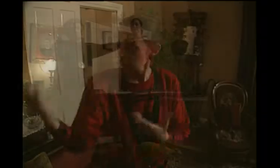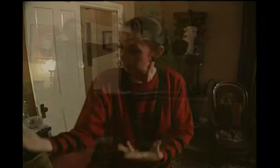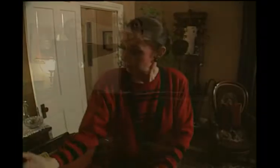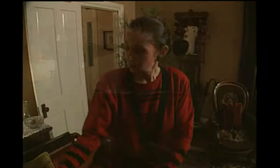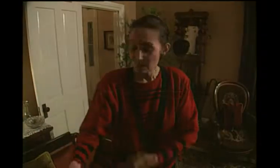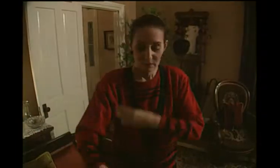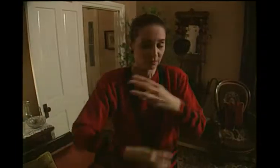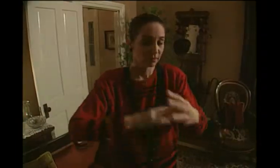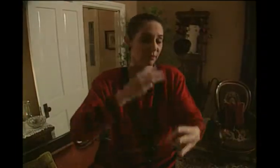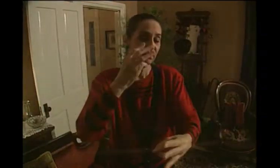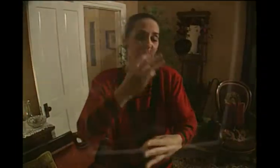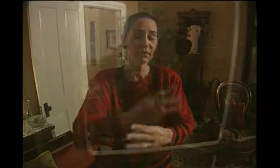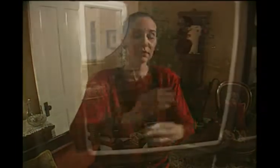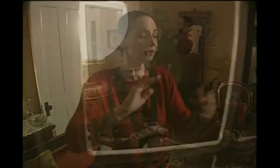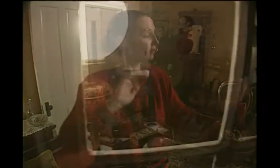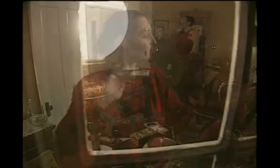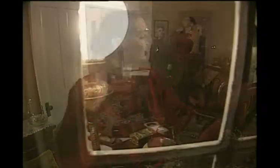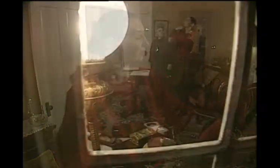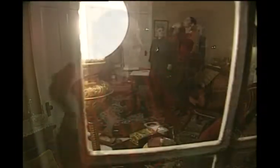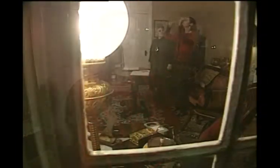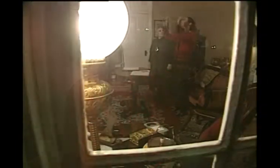We're freelance sign language interpreters.